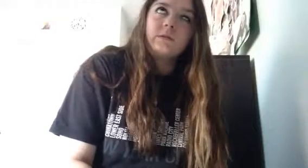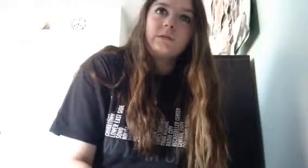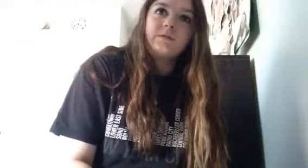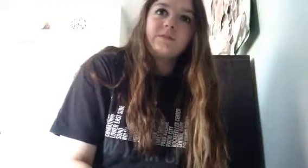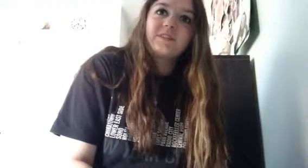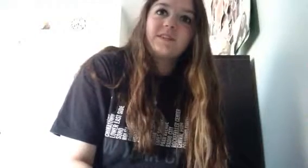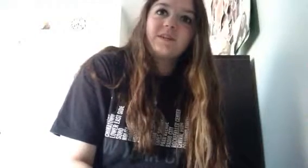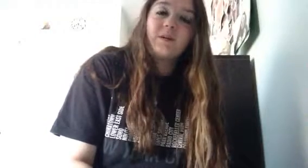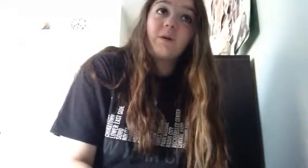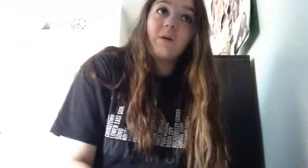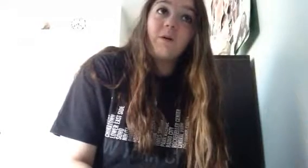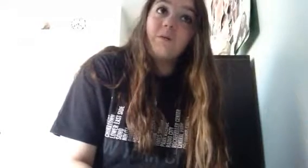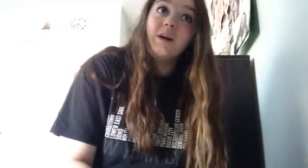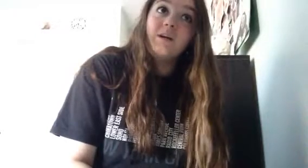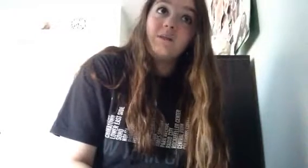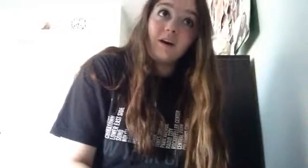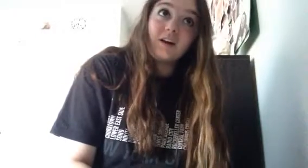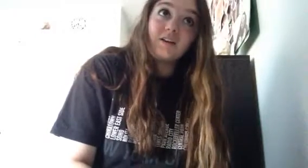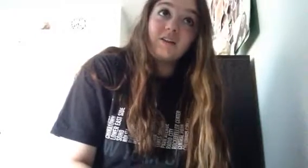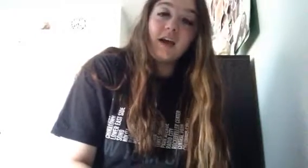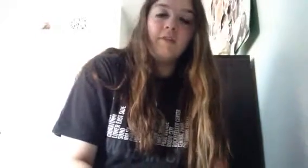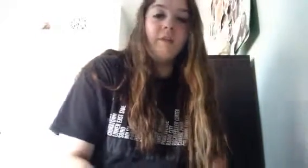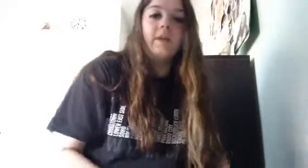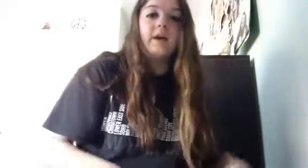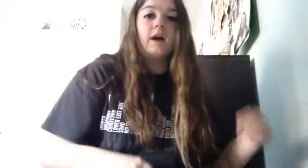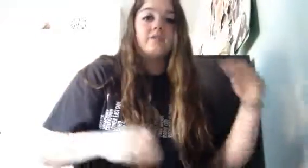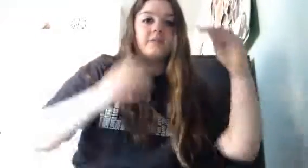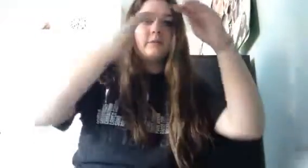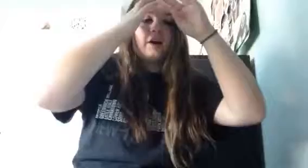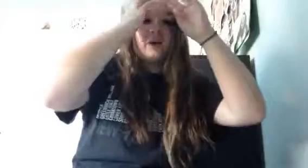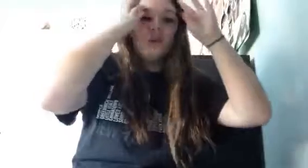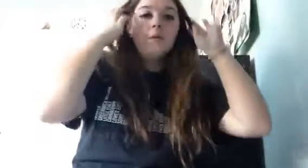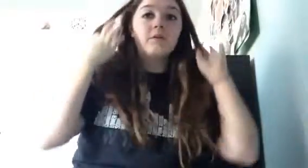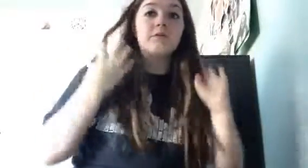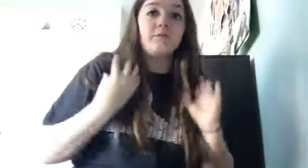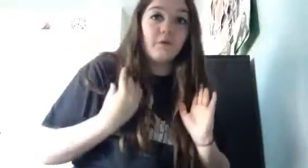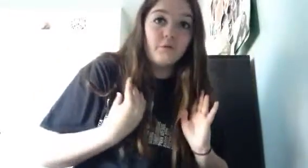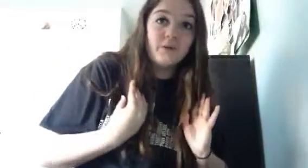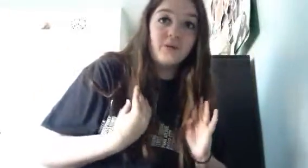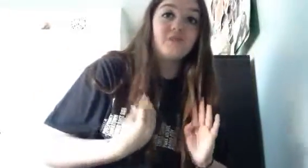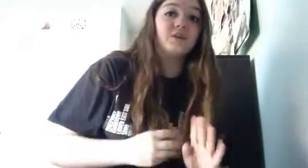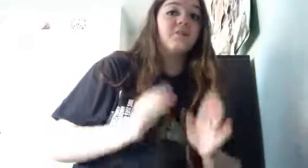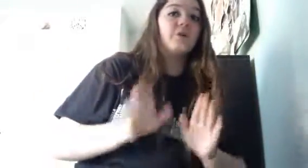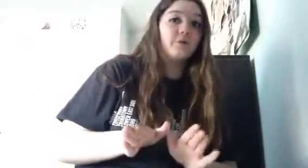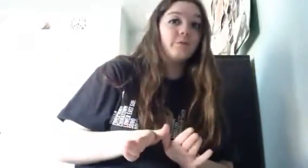it was just like oh my gosh and then like i swear i thought they were gonna follow me when i was driving home